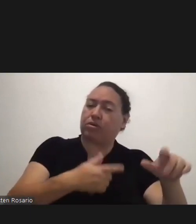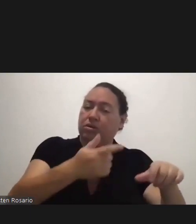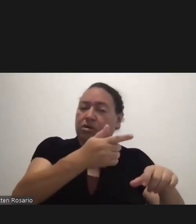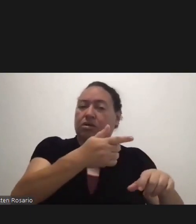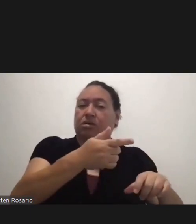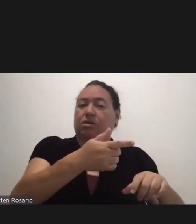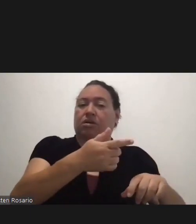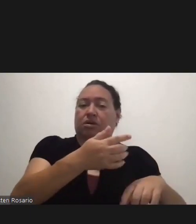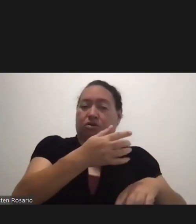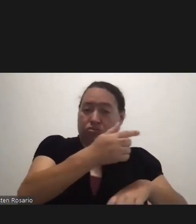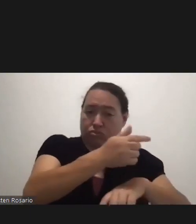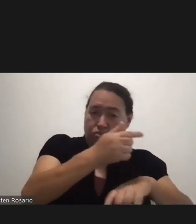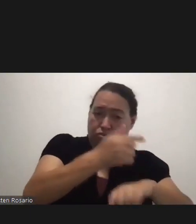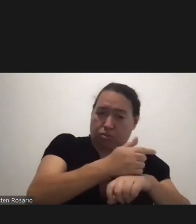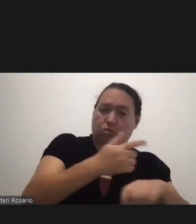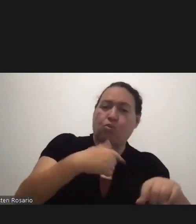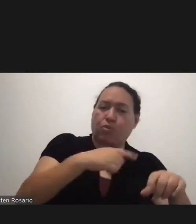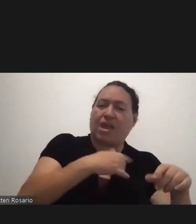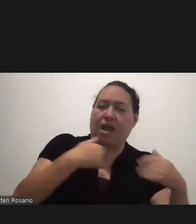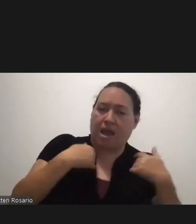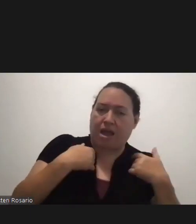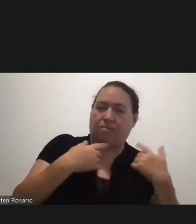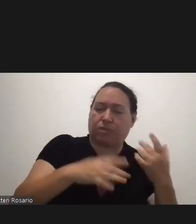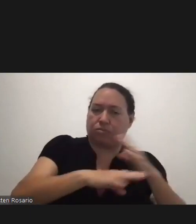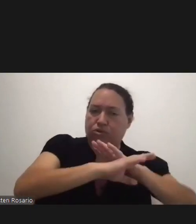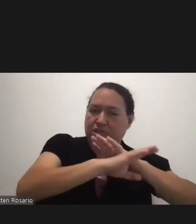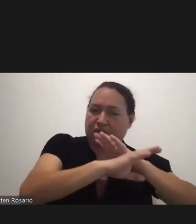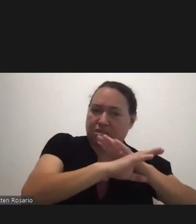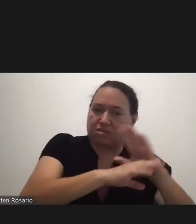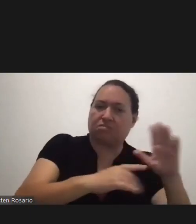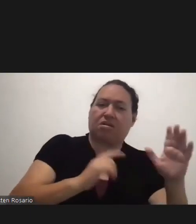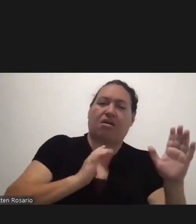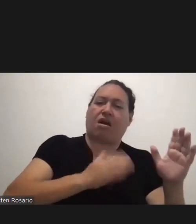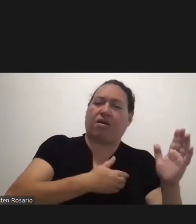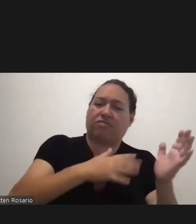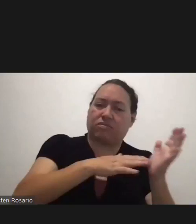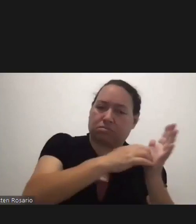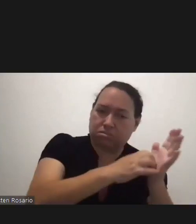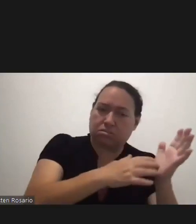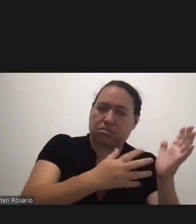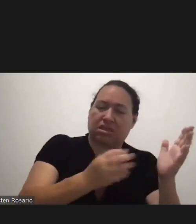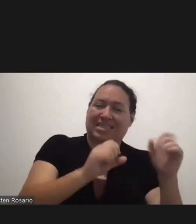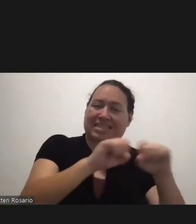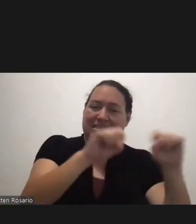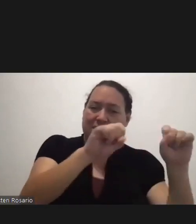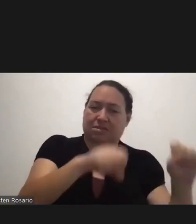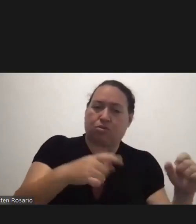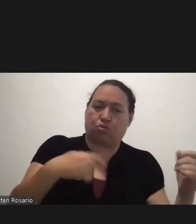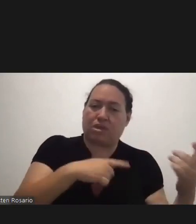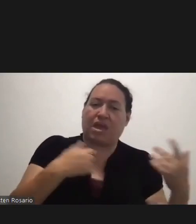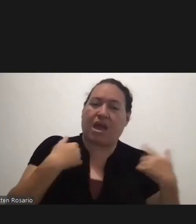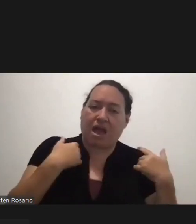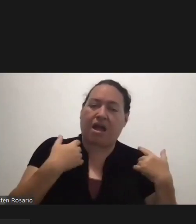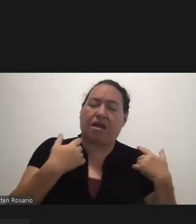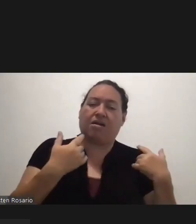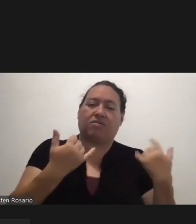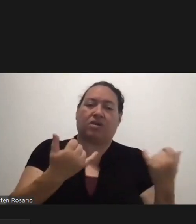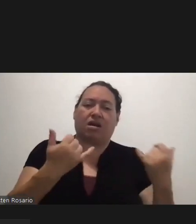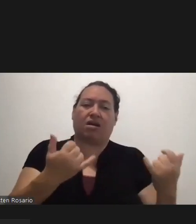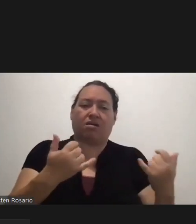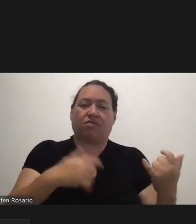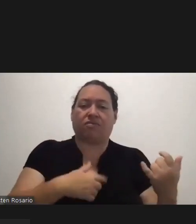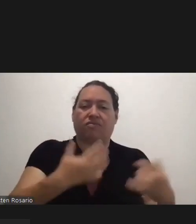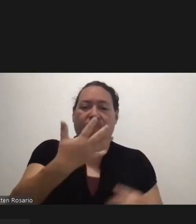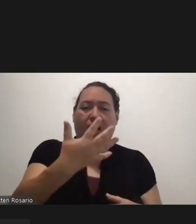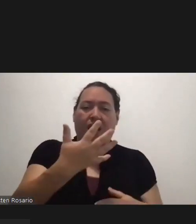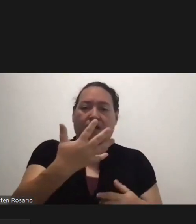And our fragile healthcare system Today we have five COVID-19 patients Receiving care at Guam Memorial